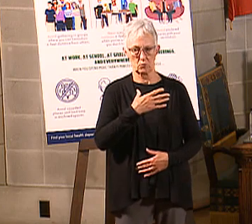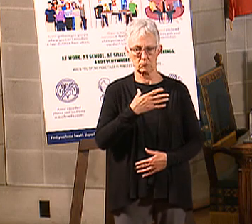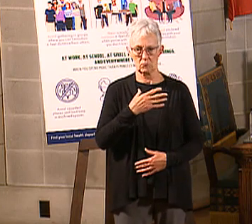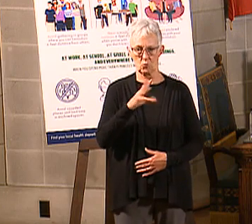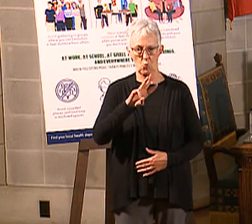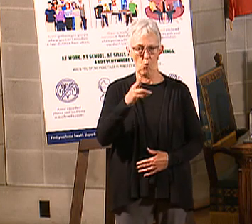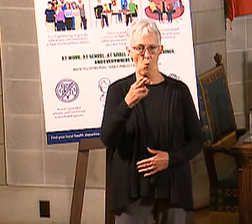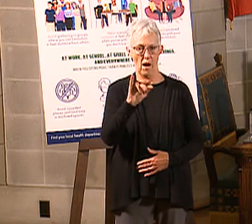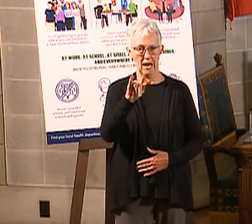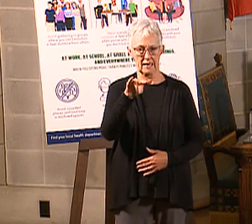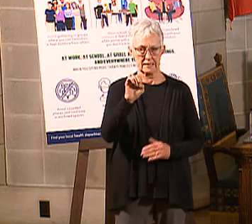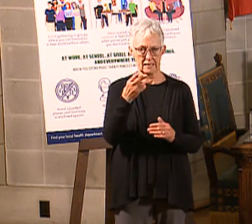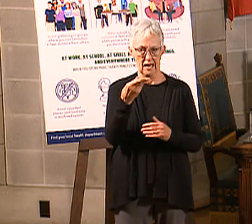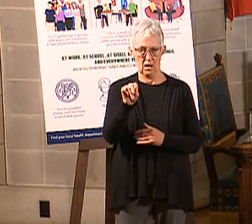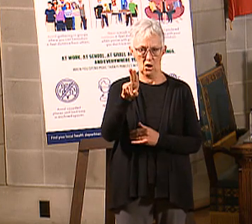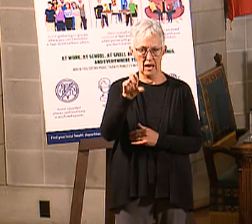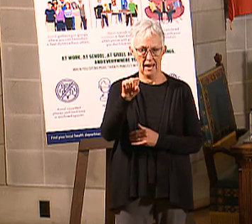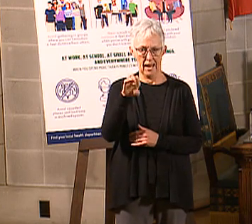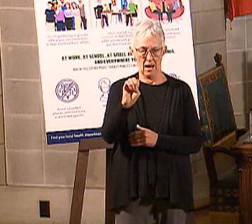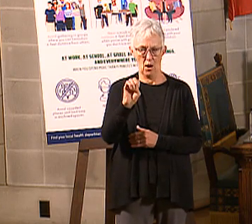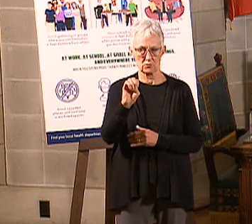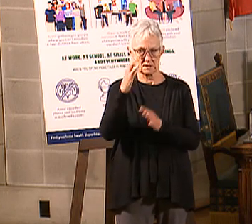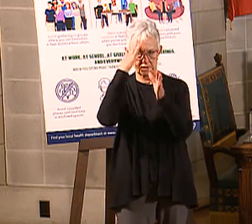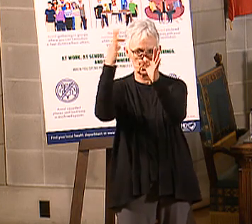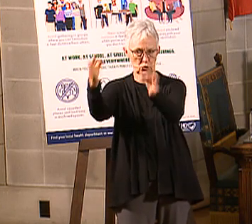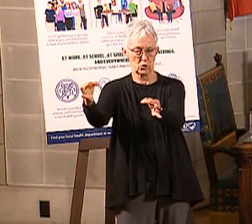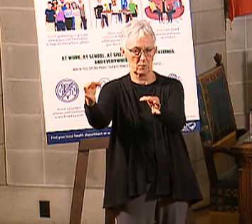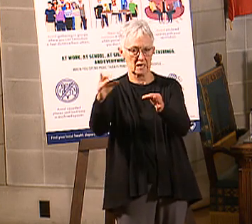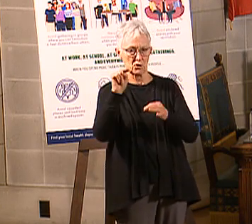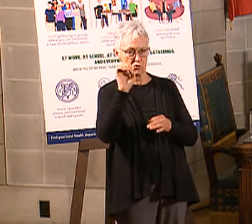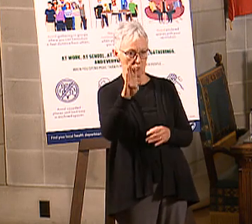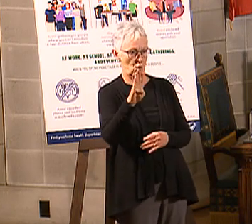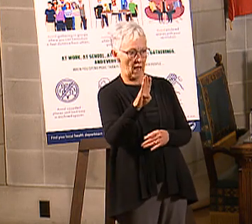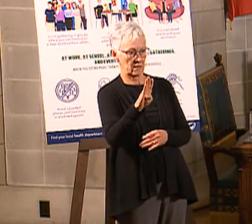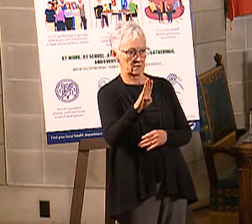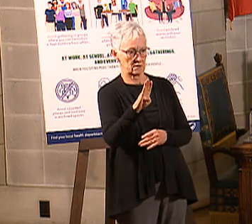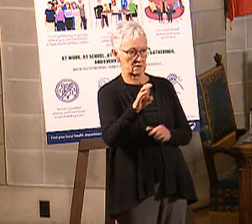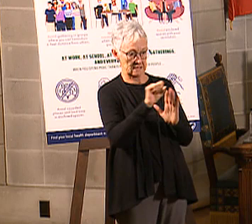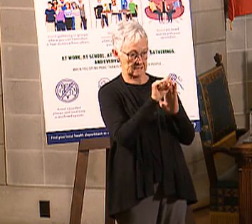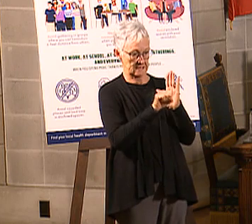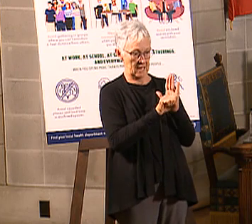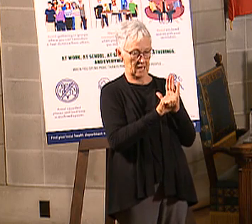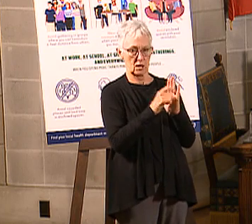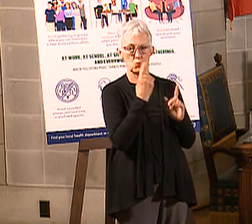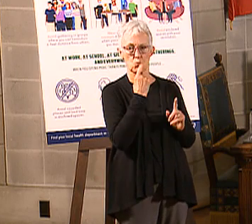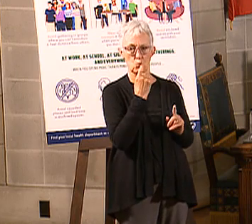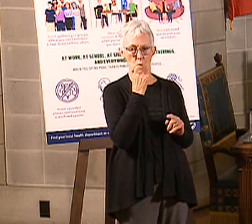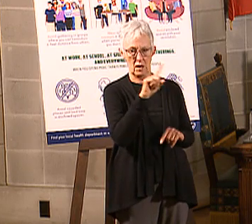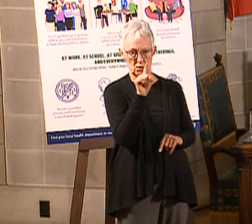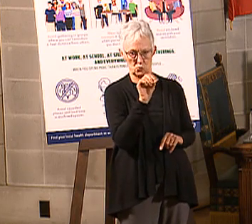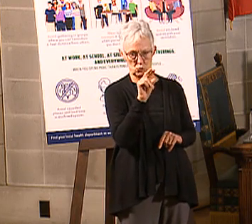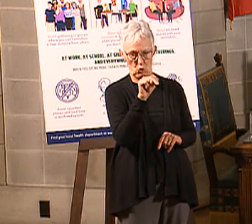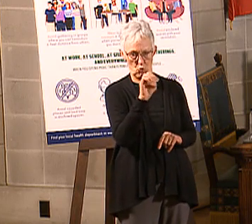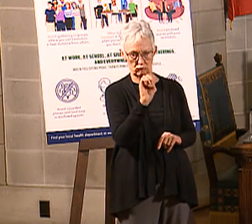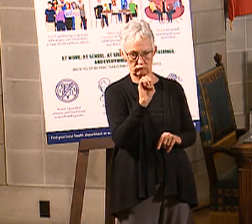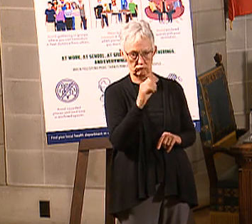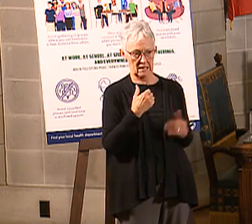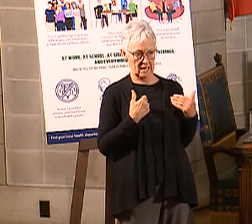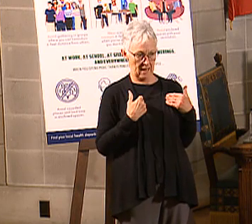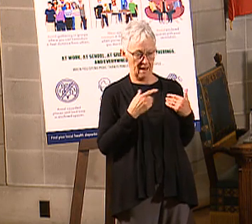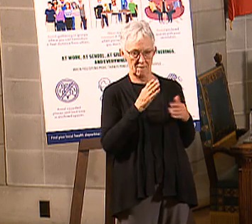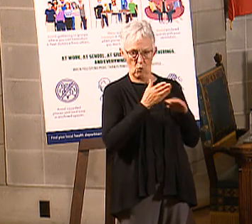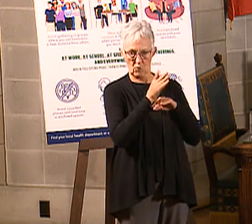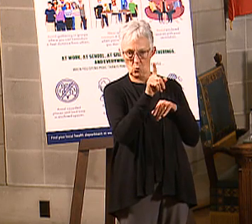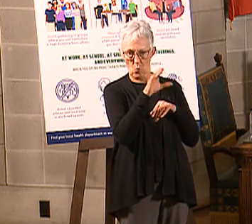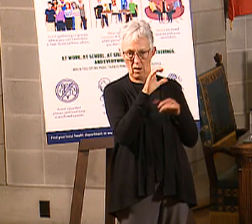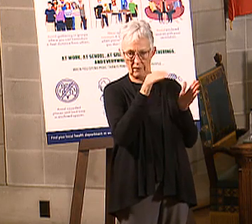Force has put Nebraska in a red zone because of the additional cases that we had per 100,000, and am I aware of that? The